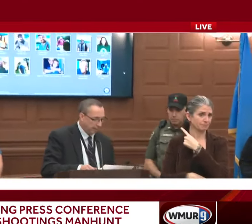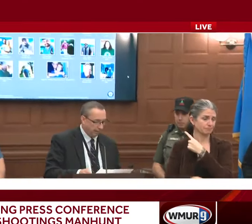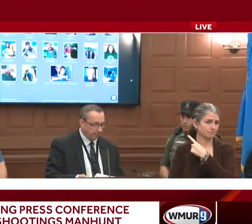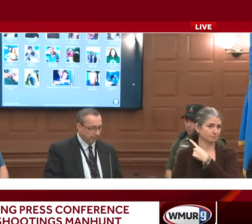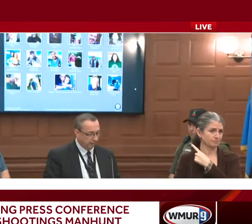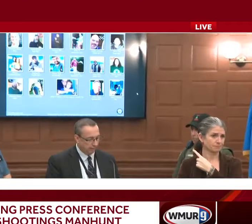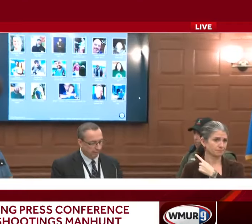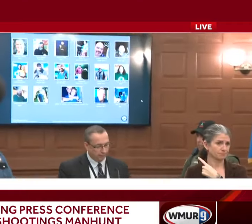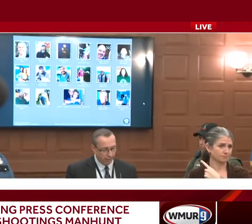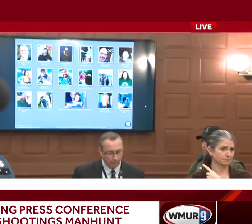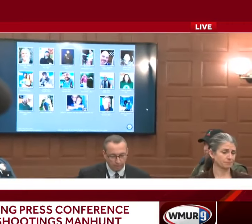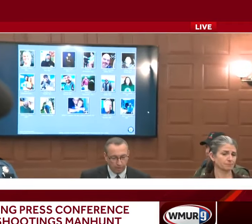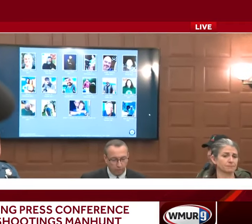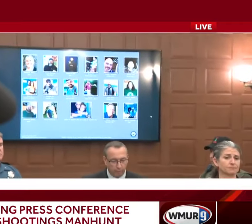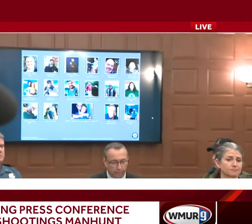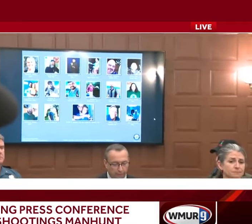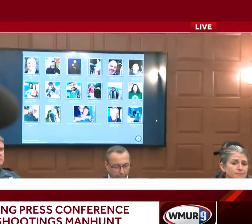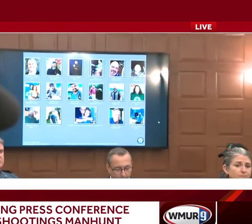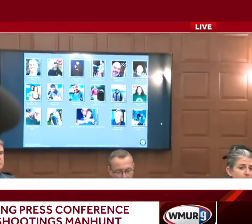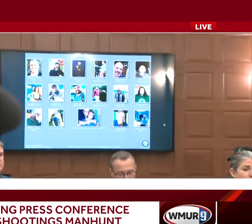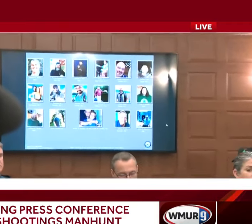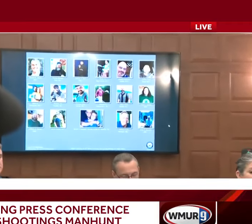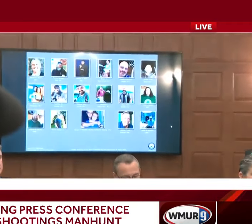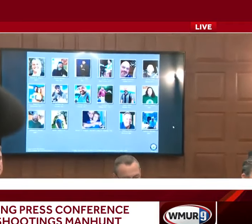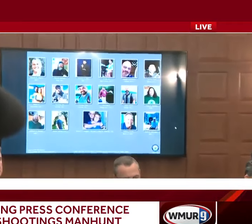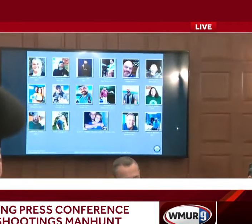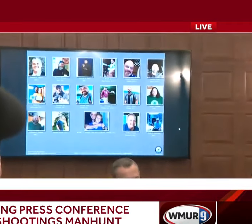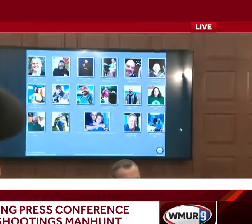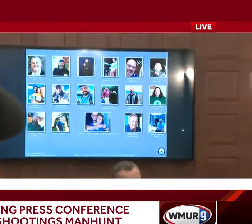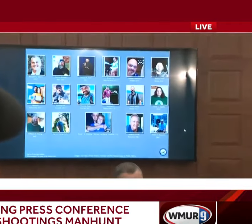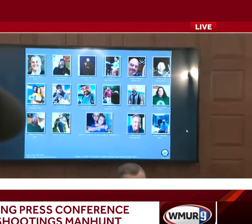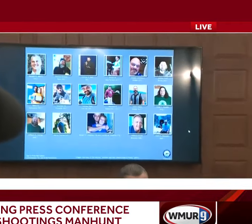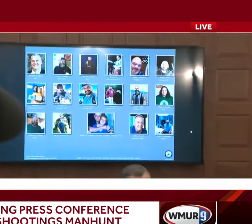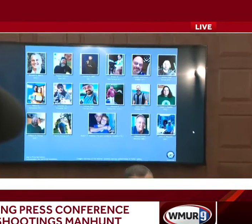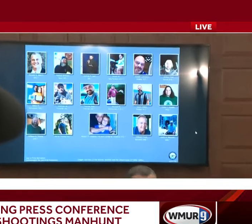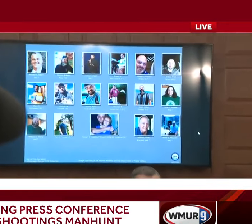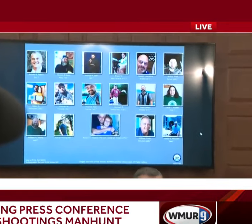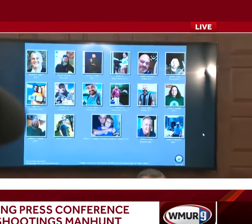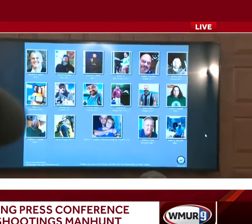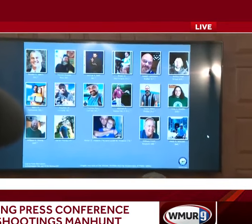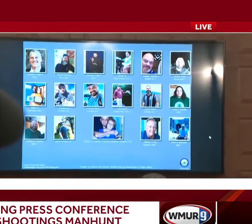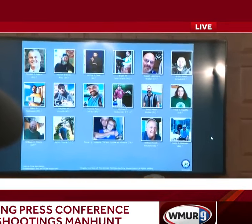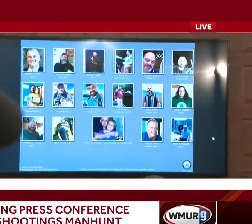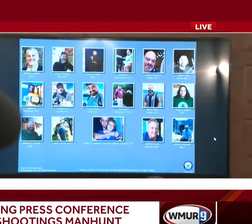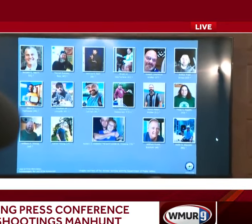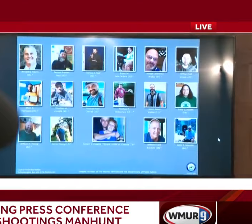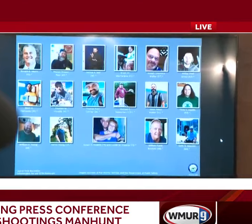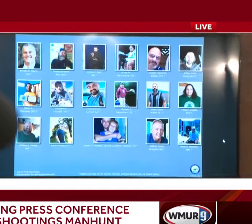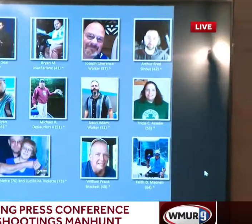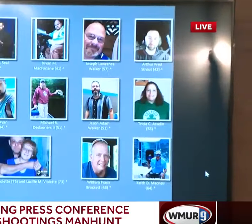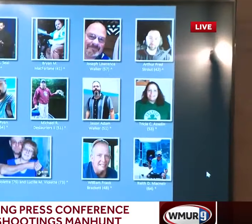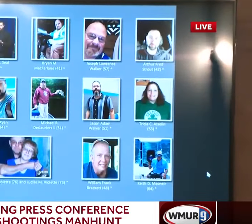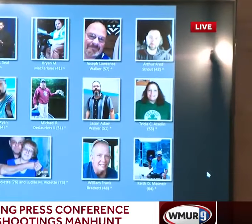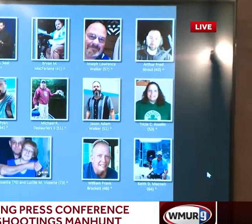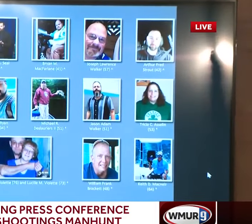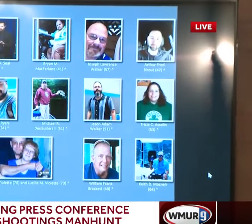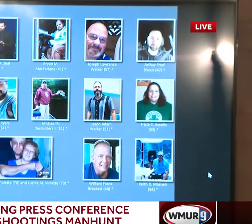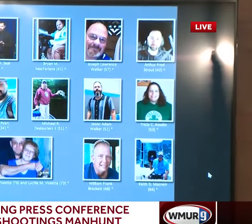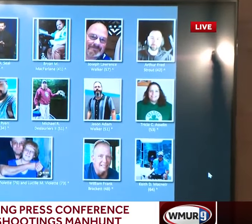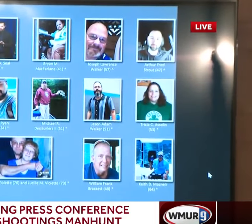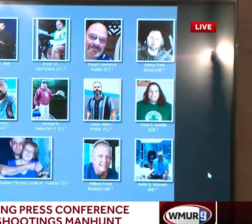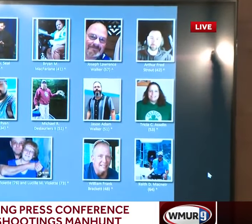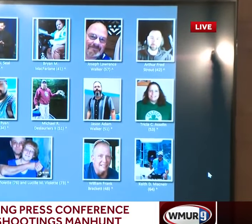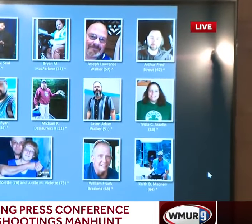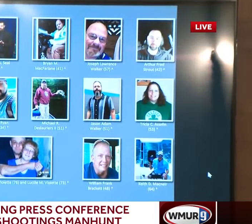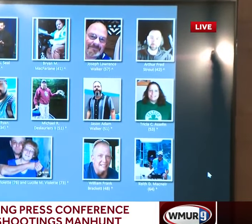And I think Shannon Moss can also put that information out following this. Some specifics here. I would just like to